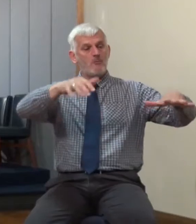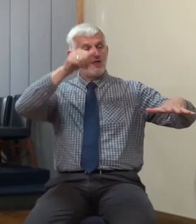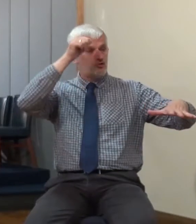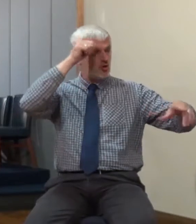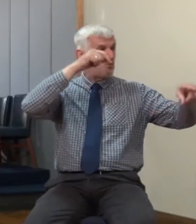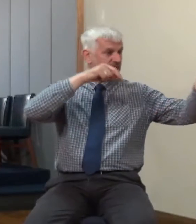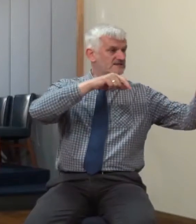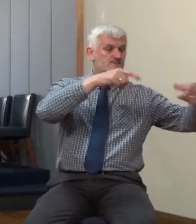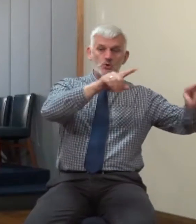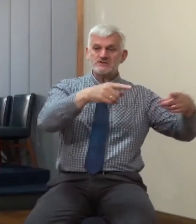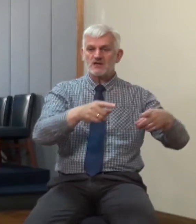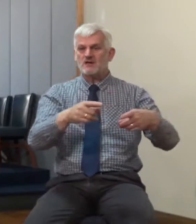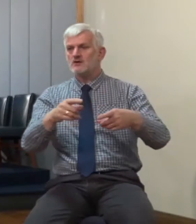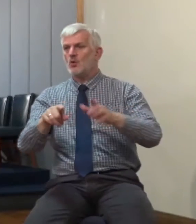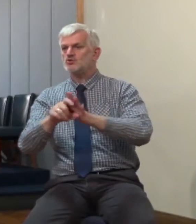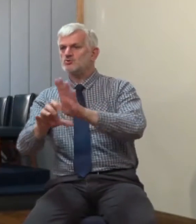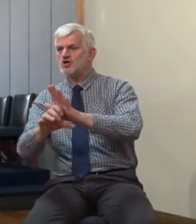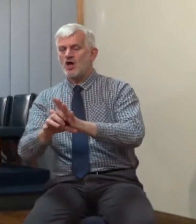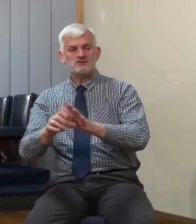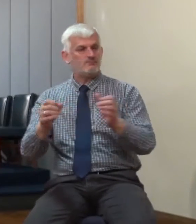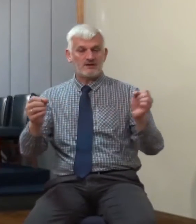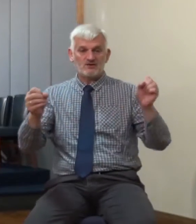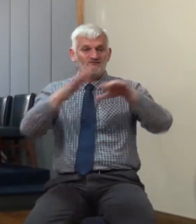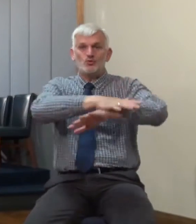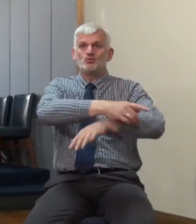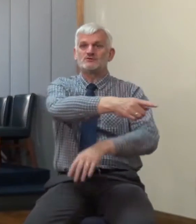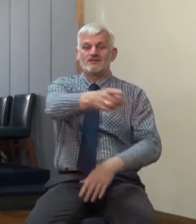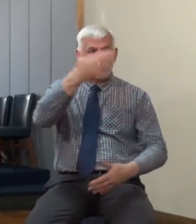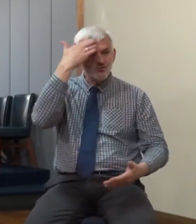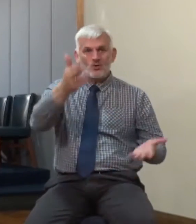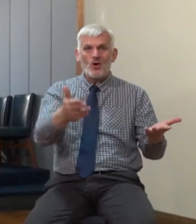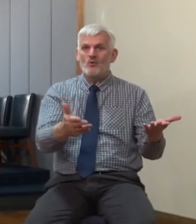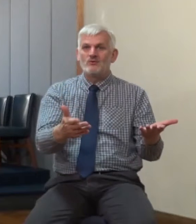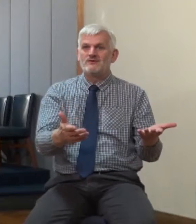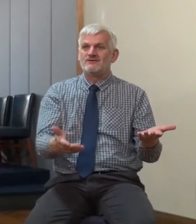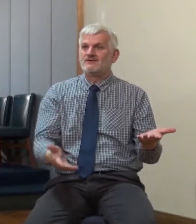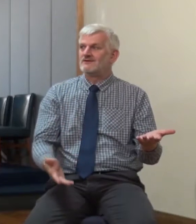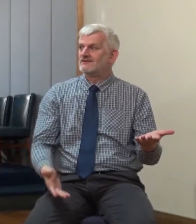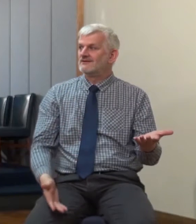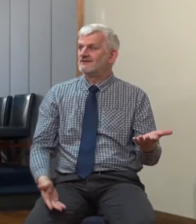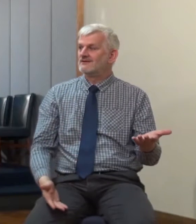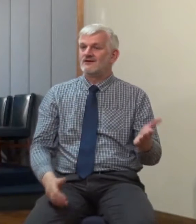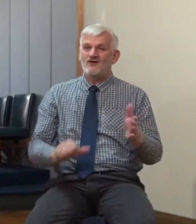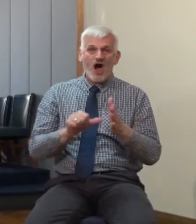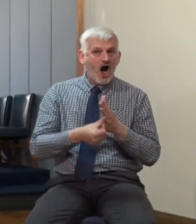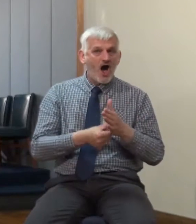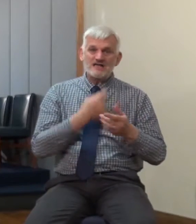people of God, its pastors, the elders, the teachers, they weren't watching. So defense is so important and the